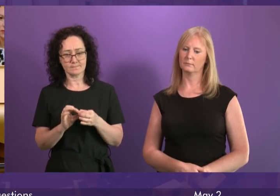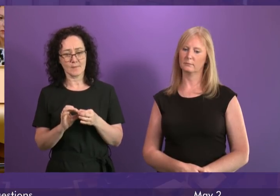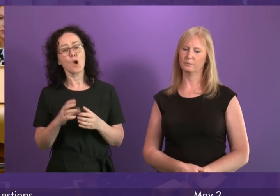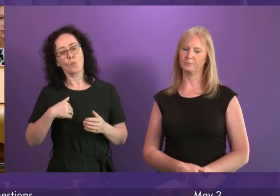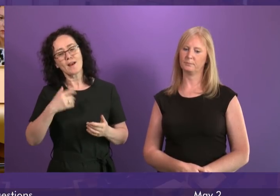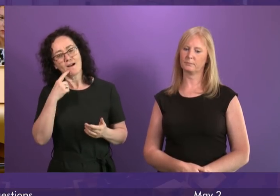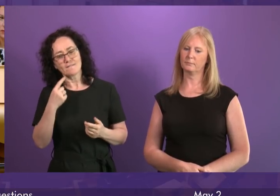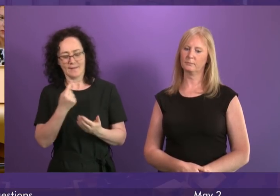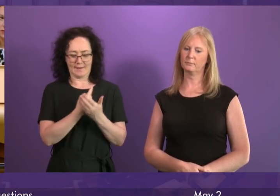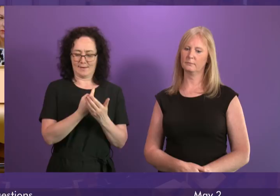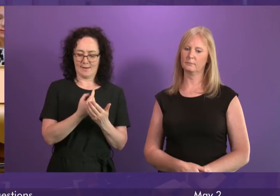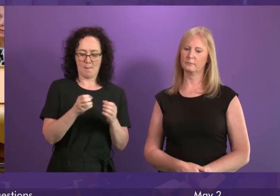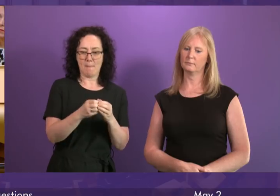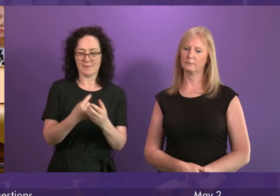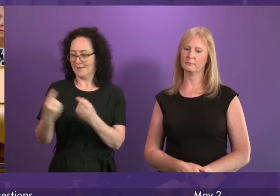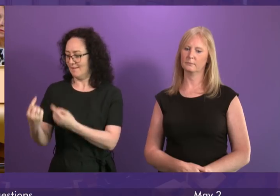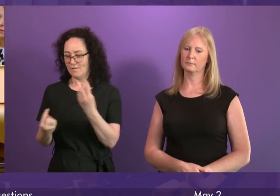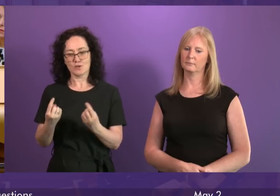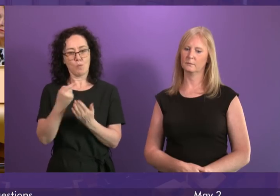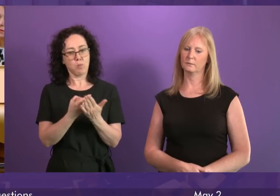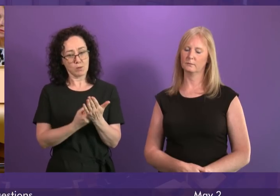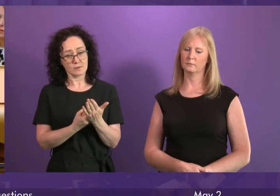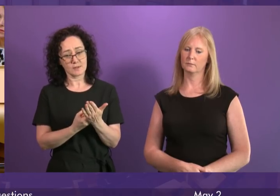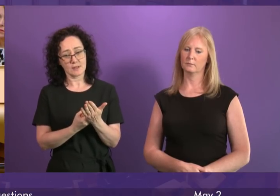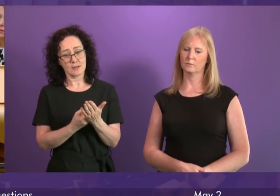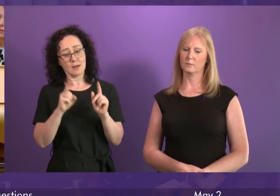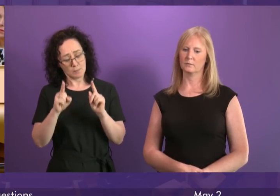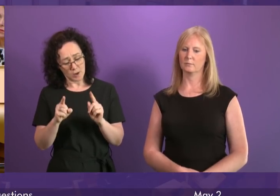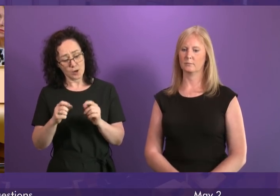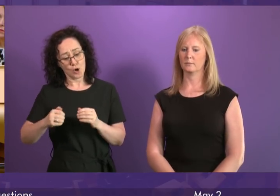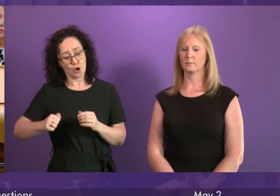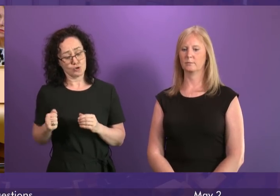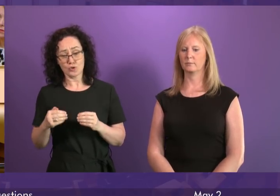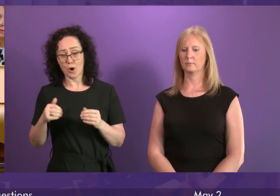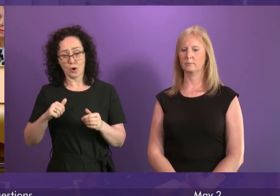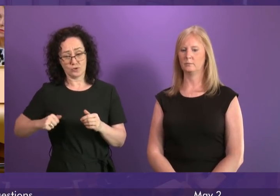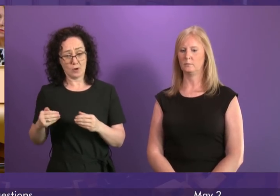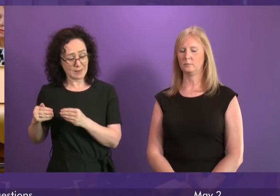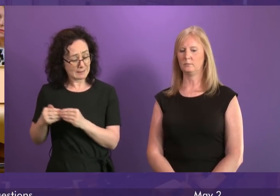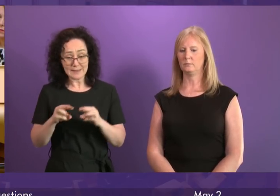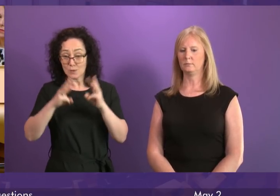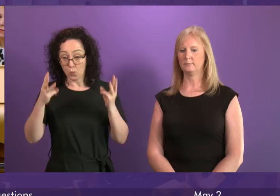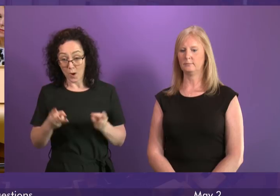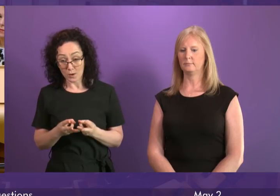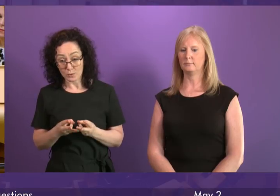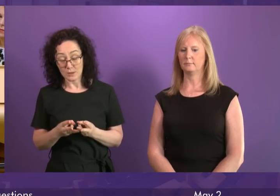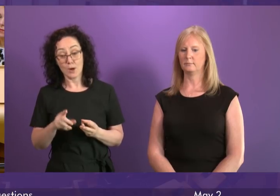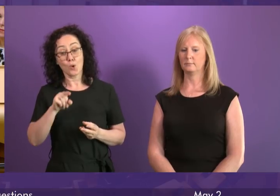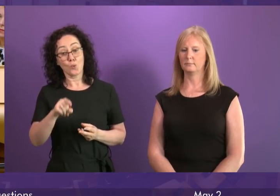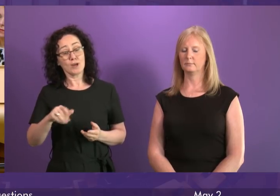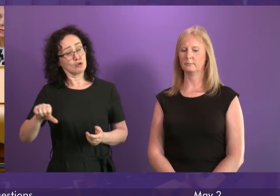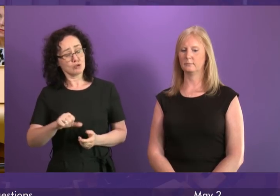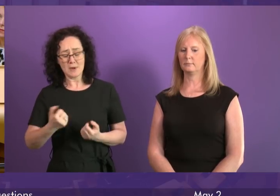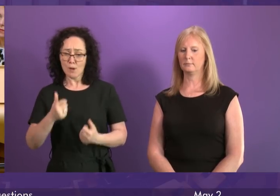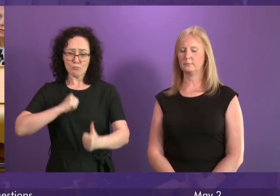targets puts us way ahead of any other country in the world it redefines the bar of world leadership and it is something all of us